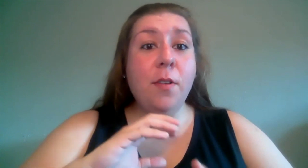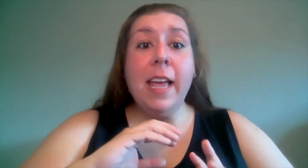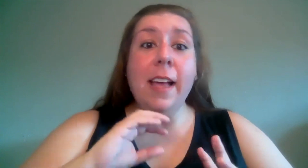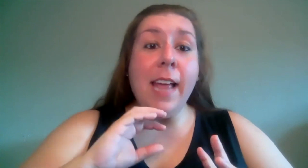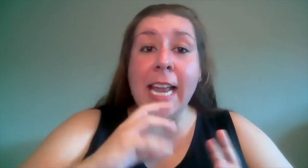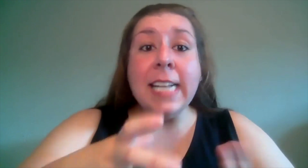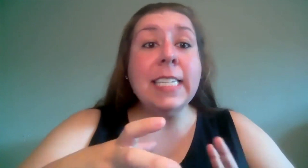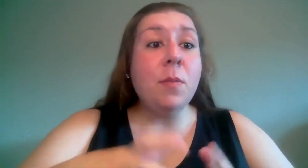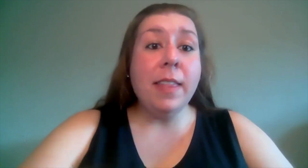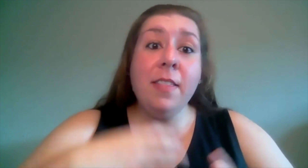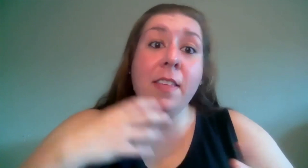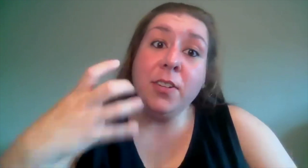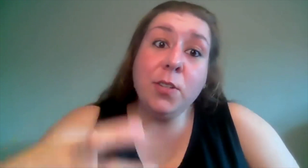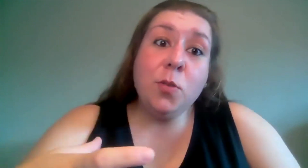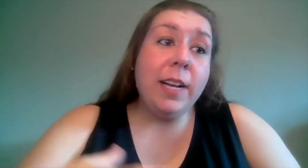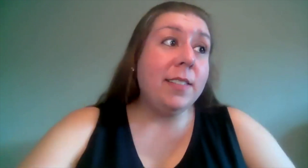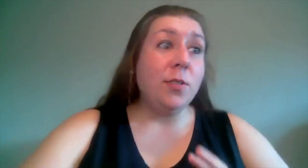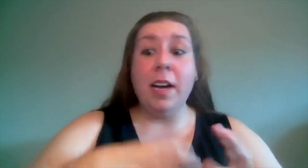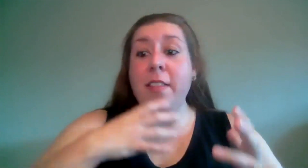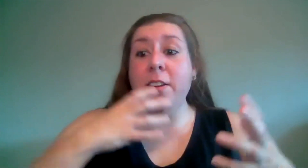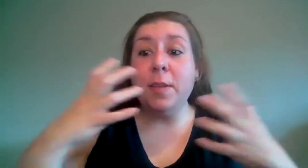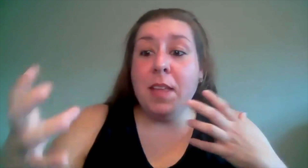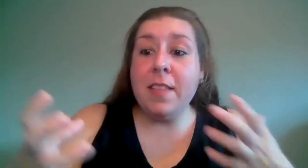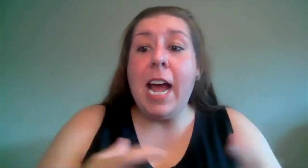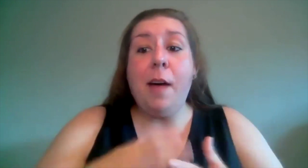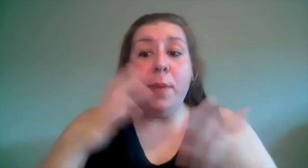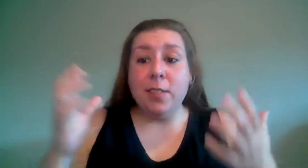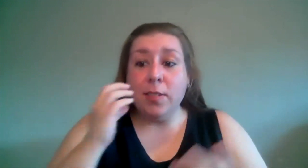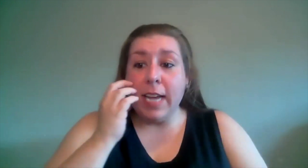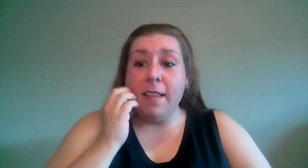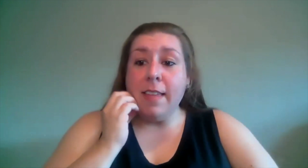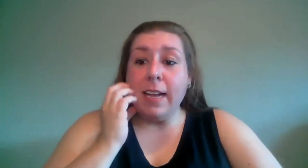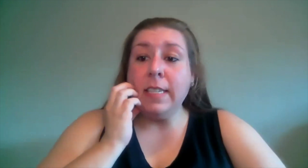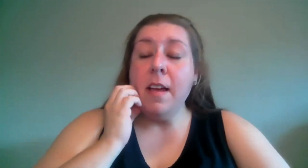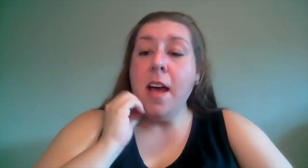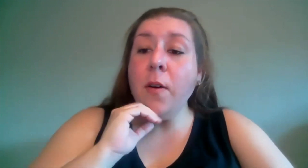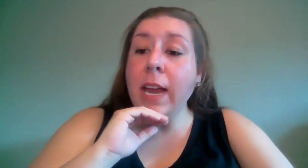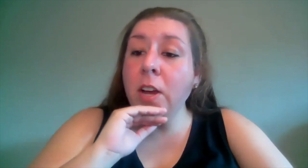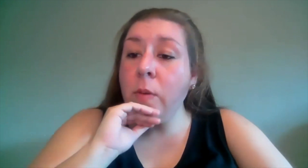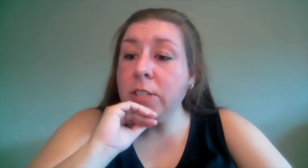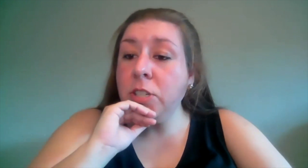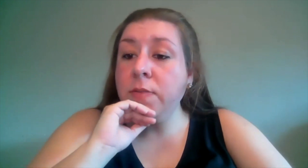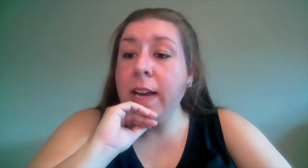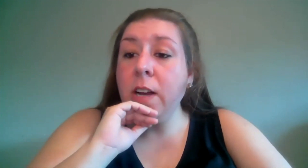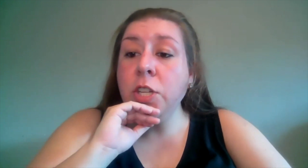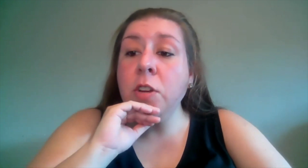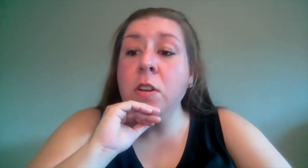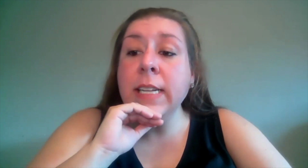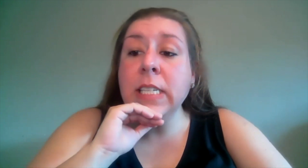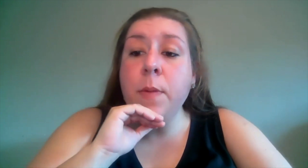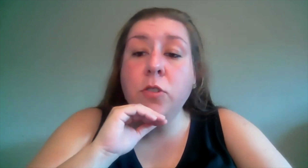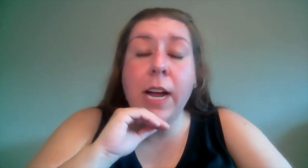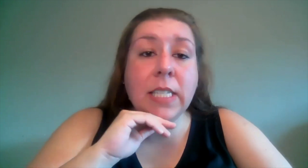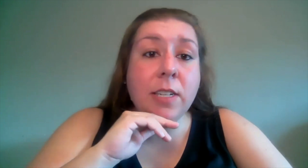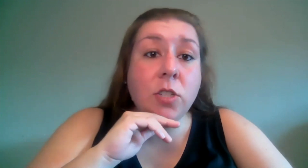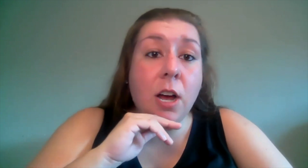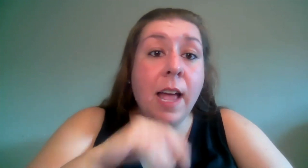and ending it with and then there's a twist or and there's something that happens those kind of things okay good questions frank do you need demo tracks of each song